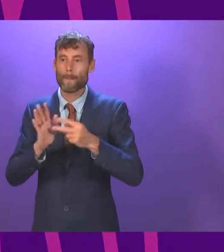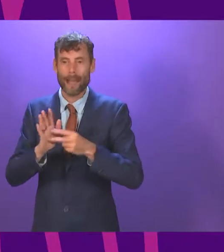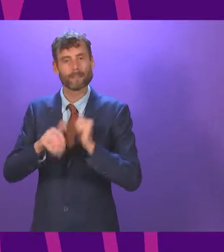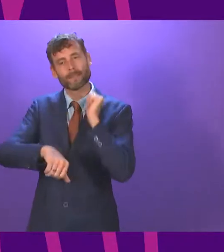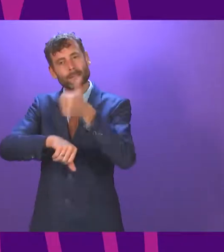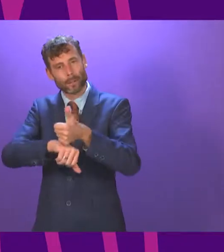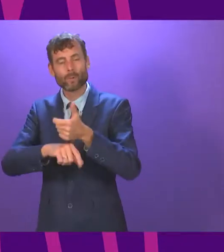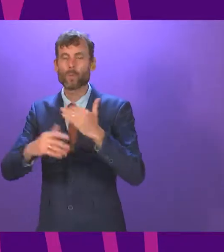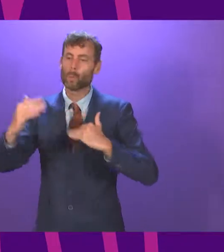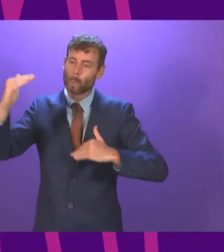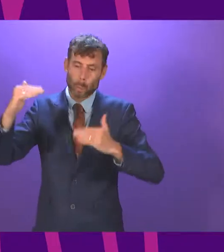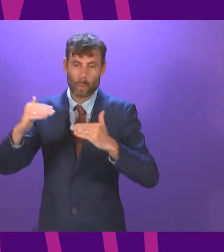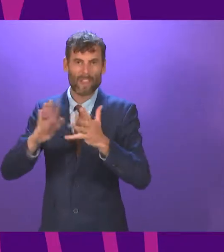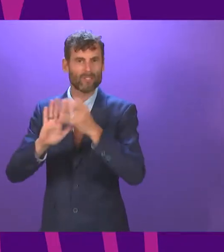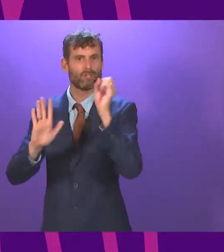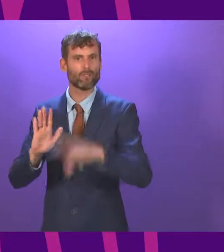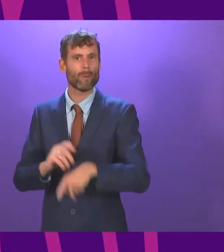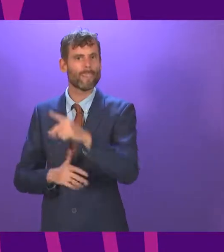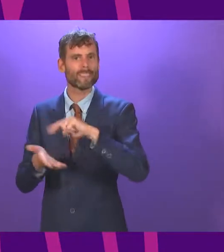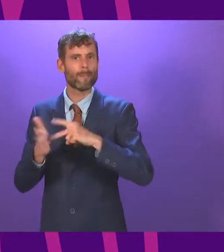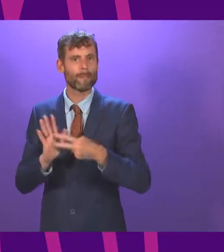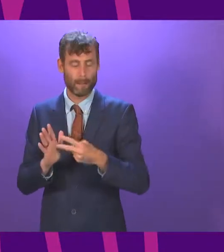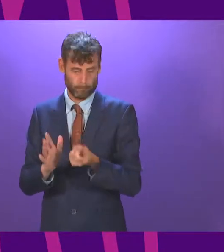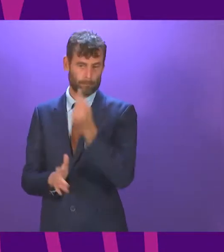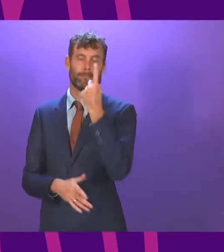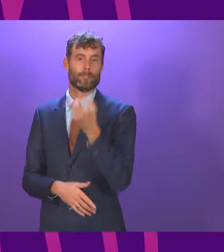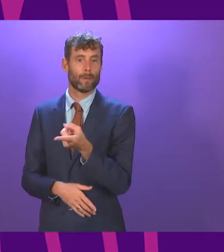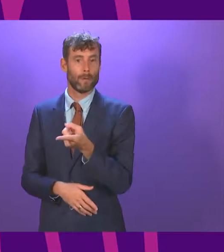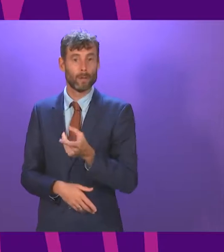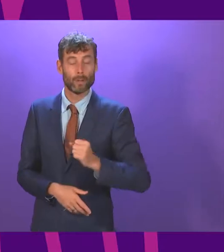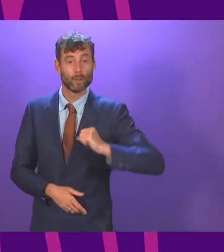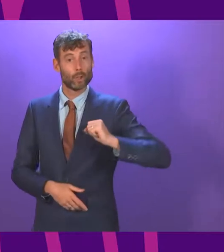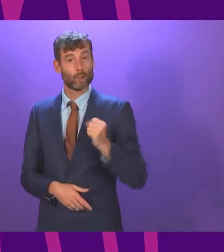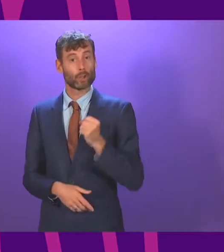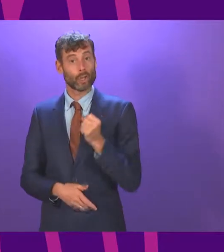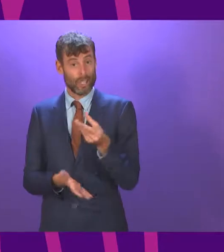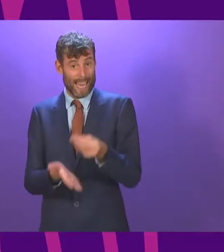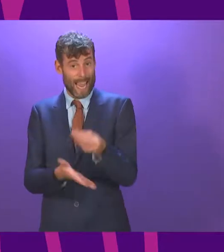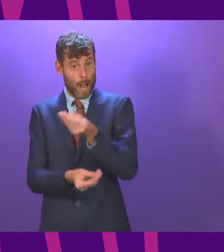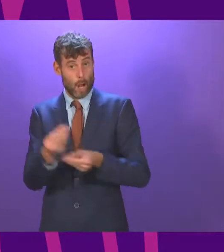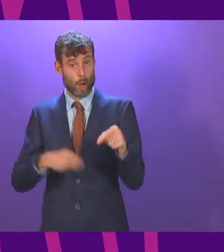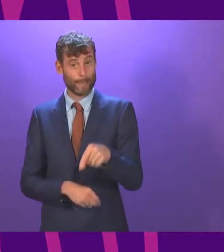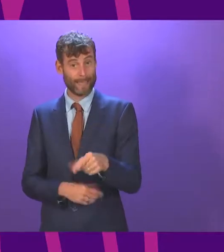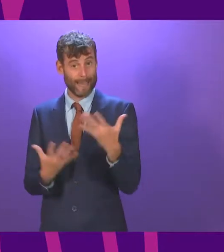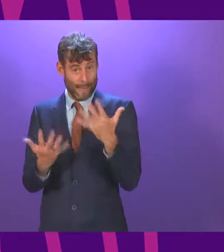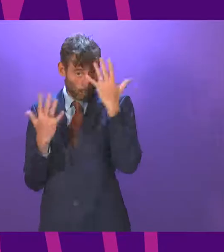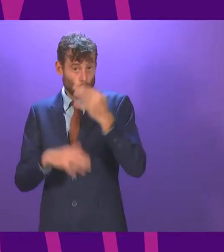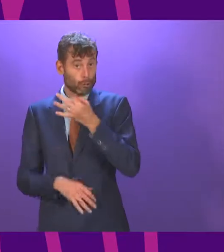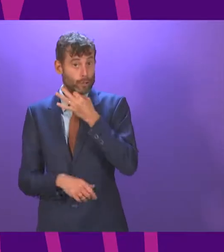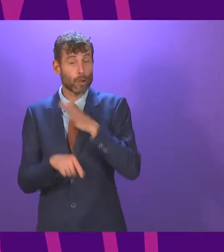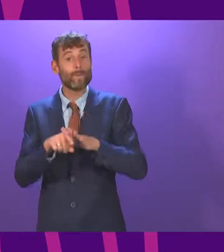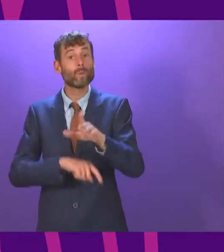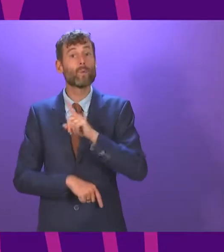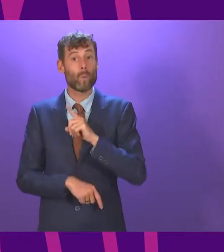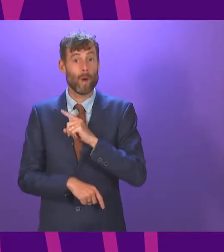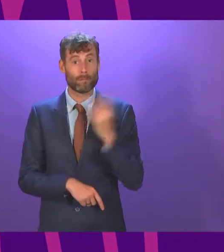As we heard earlier, Scotland's economic recovery is at risk with new green ministers, but it seems that the SNP were already